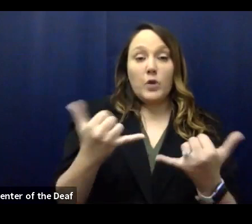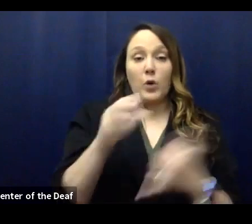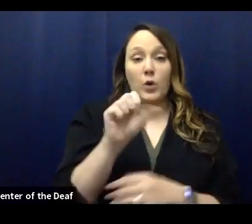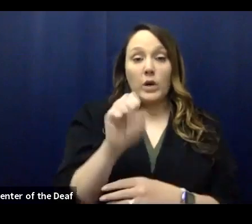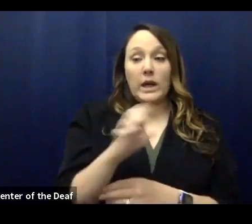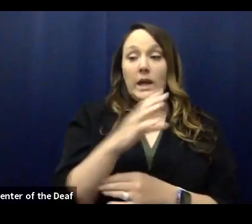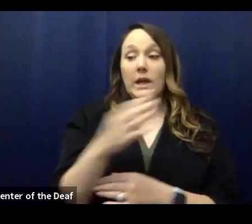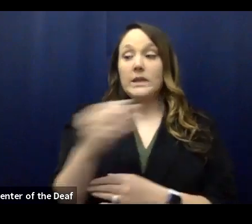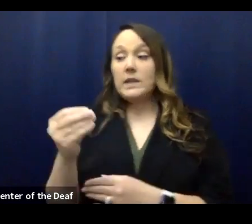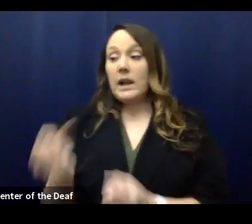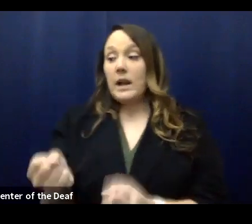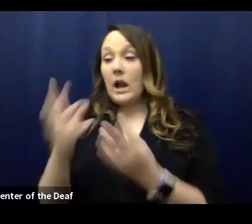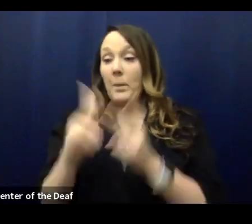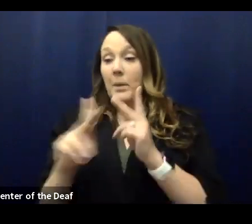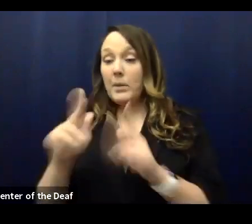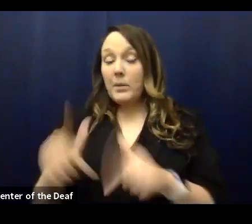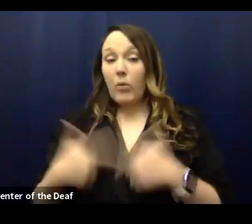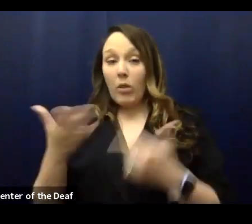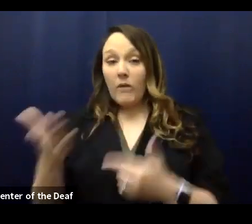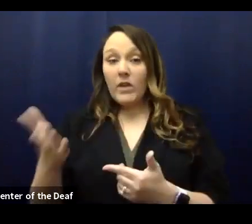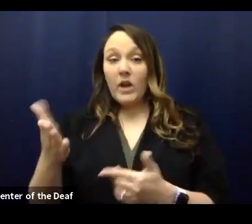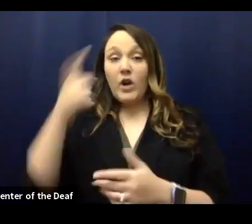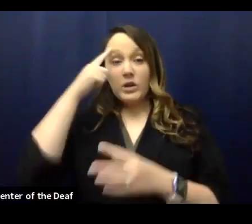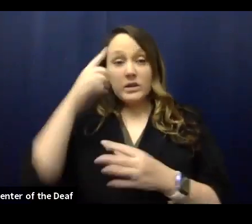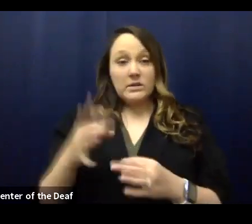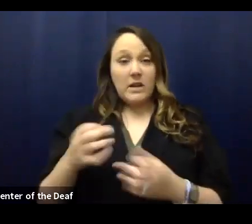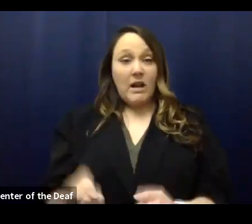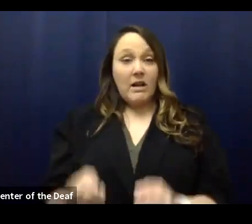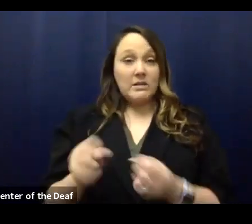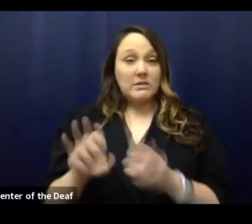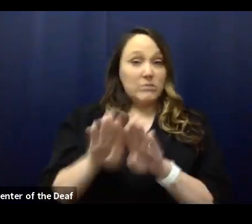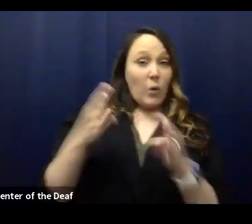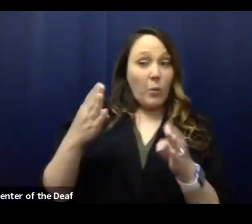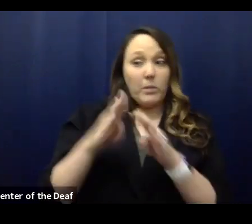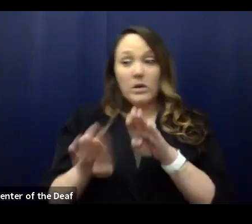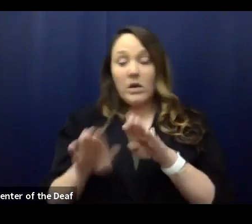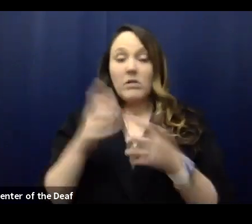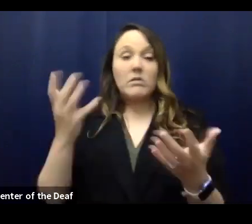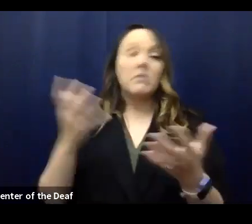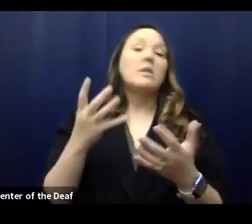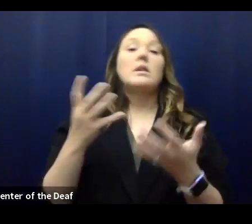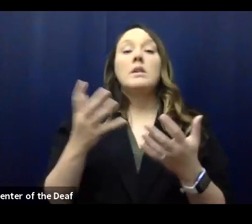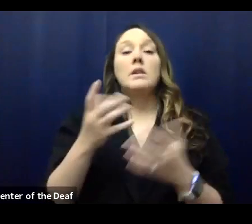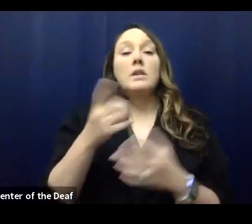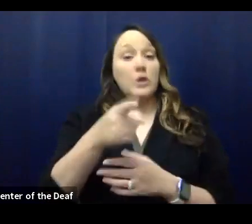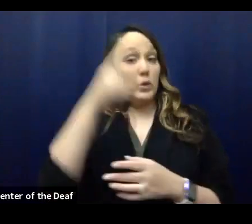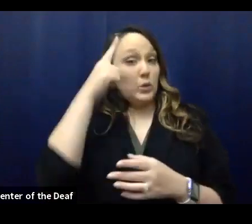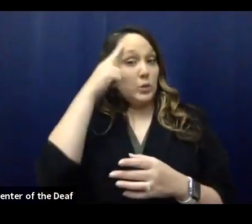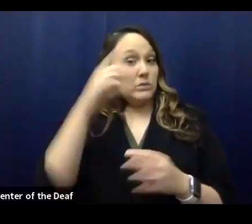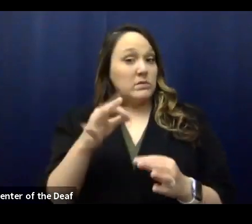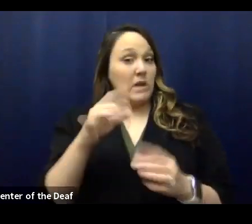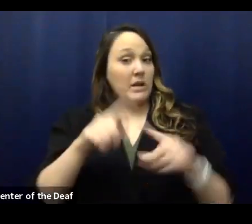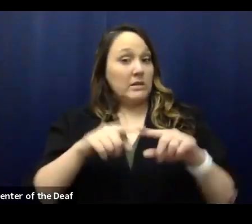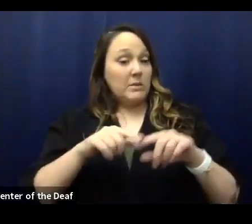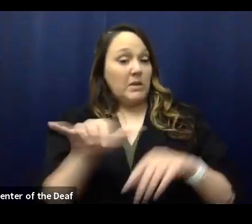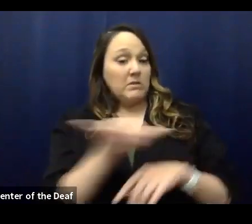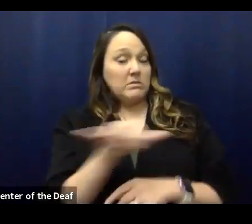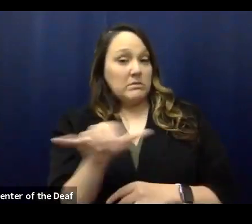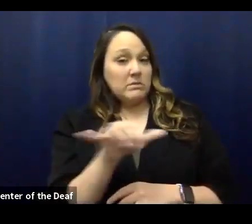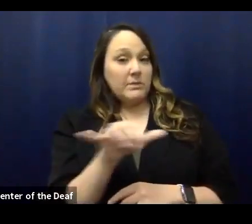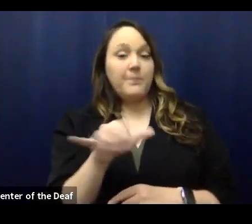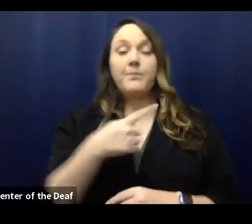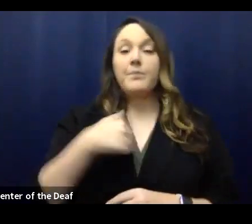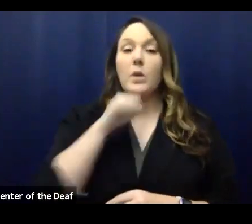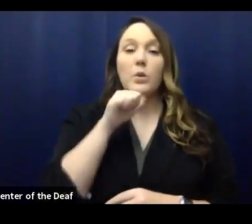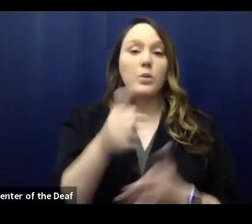determine reopening thresholds for the schools. Are you calculating similar figures on behalf of KCS? We've not been asked to do